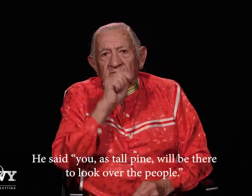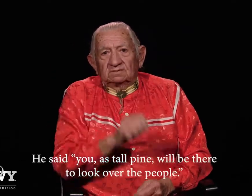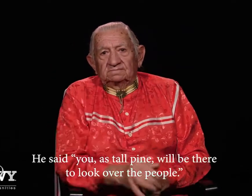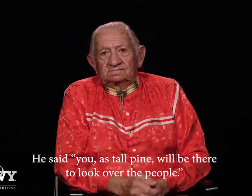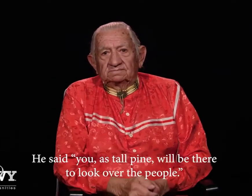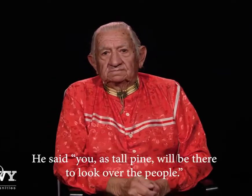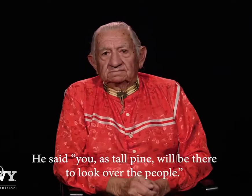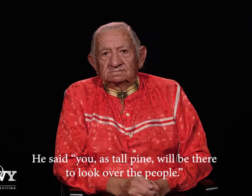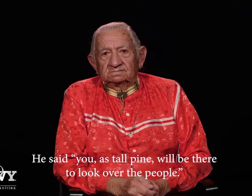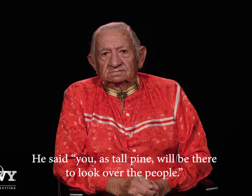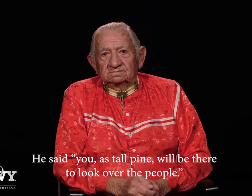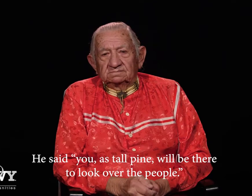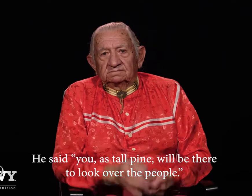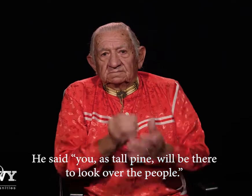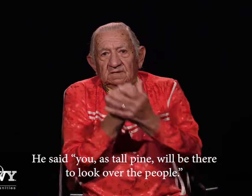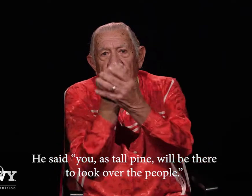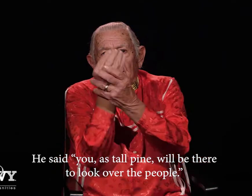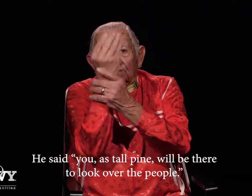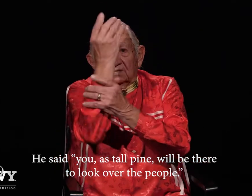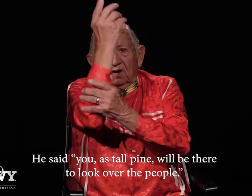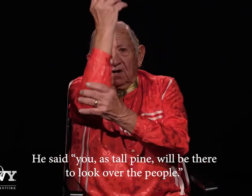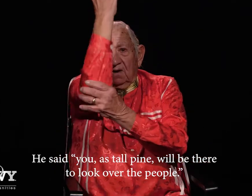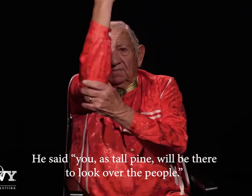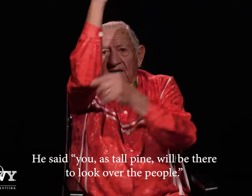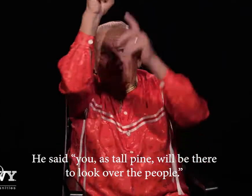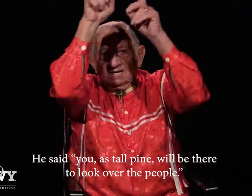as tall pine